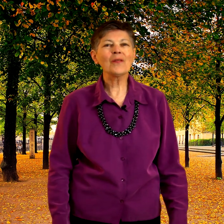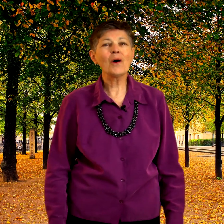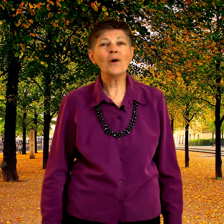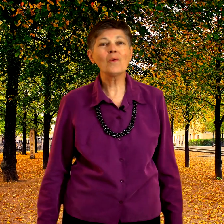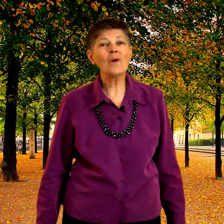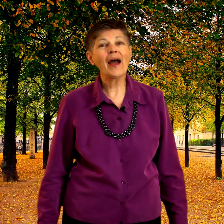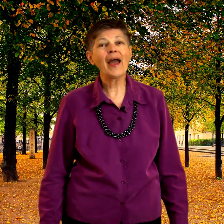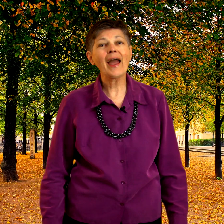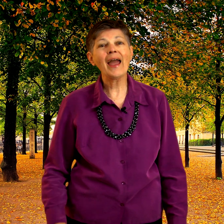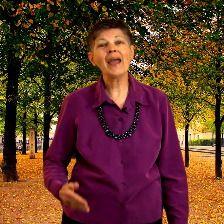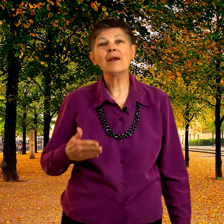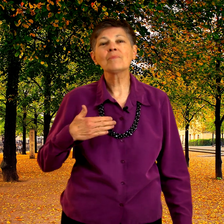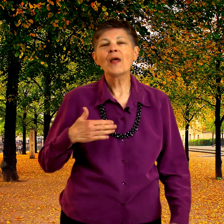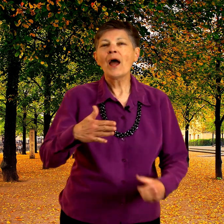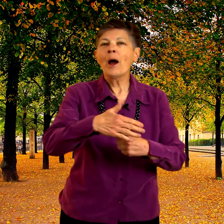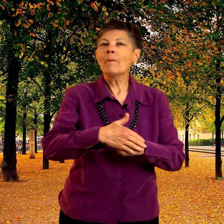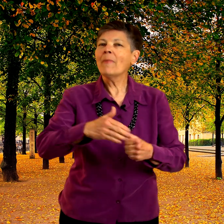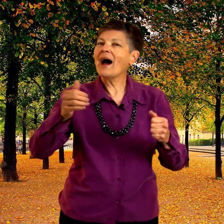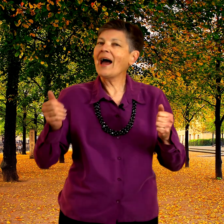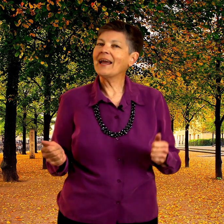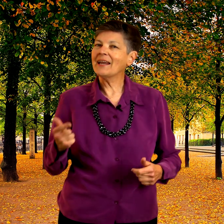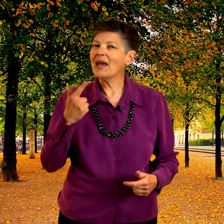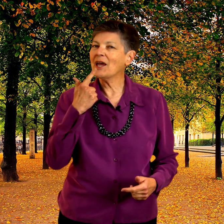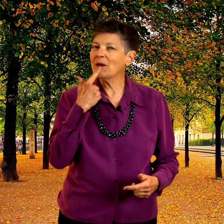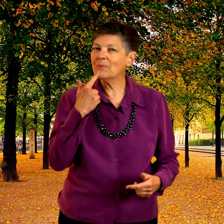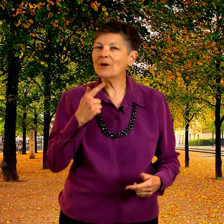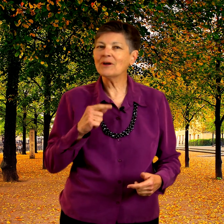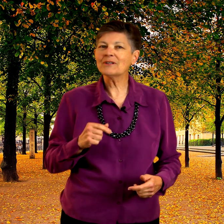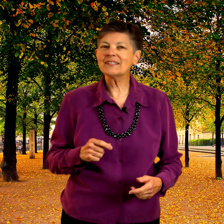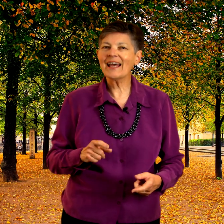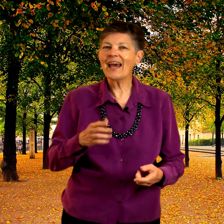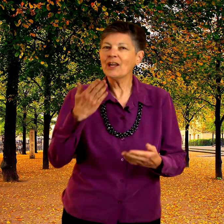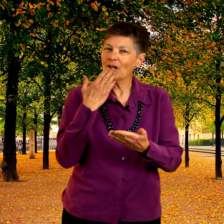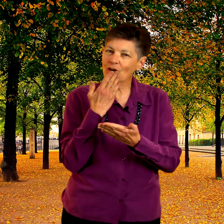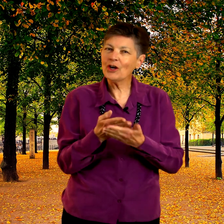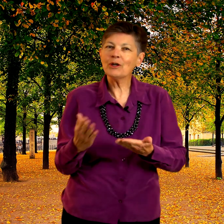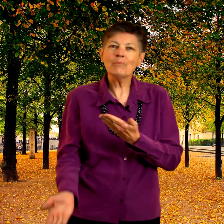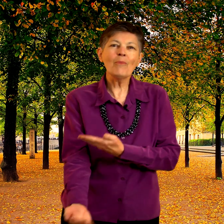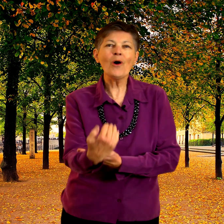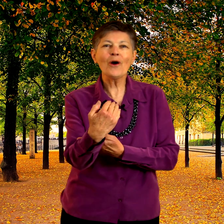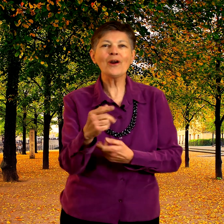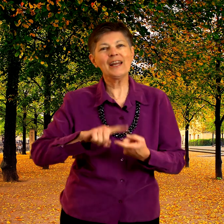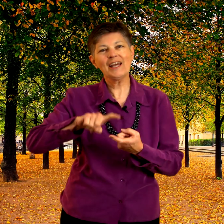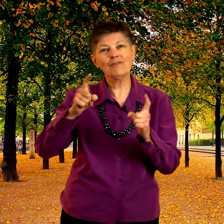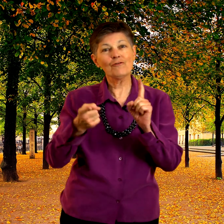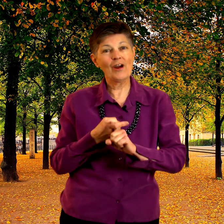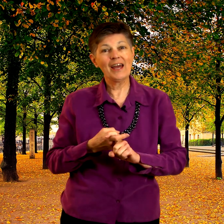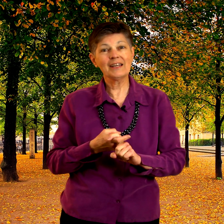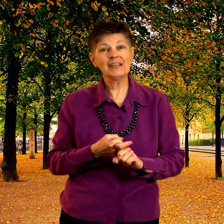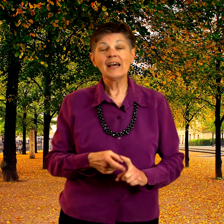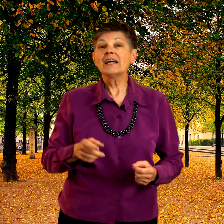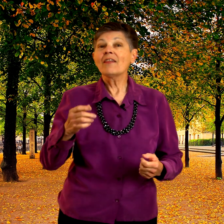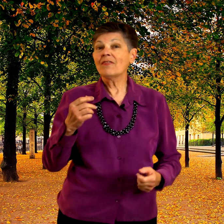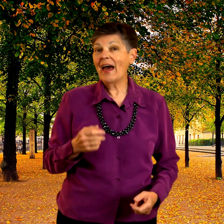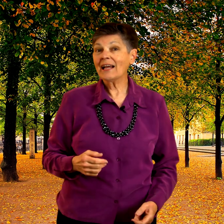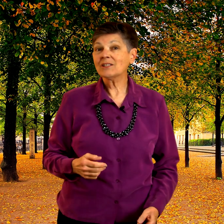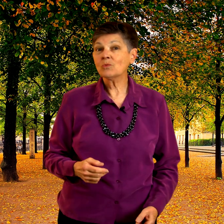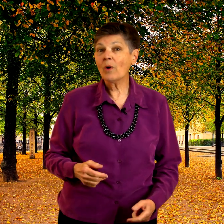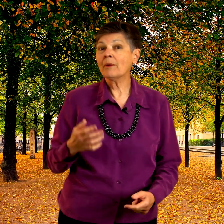the way my neighbor said good morning friend yes that's what